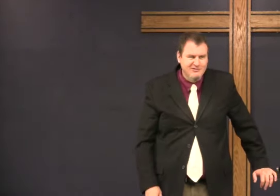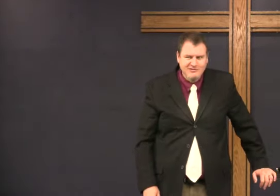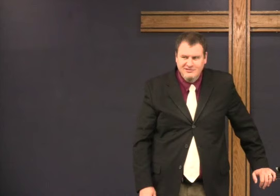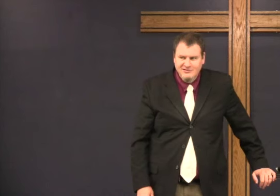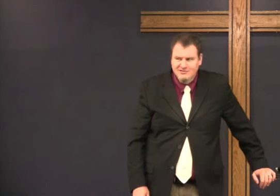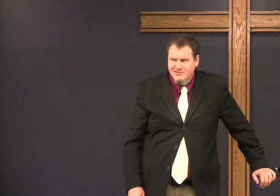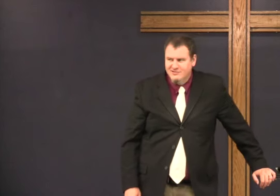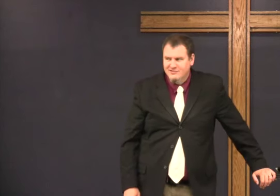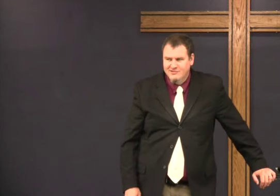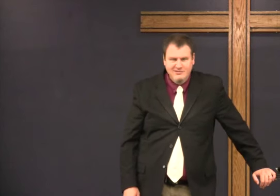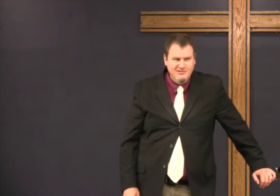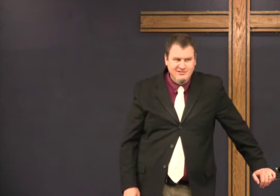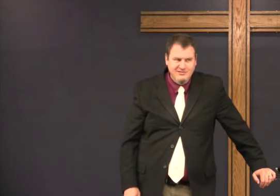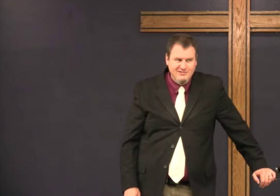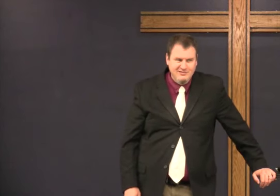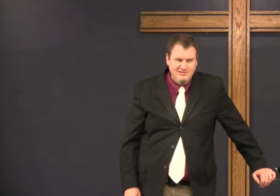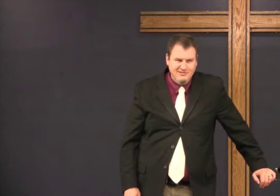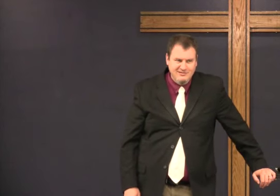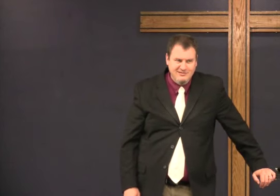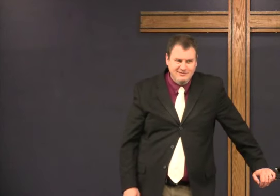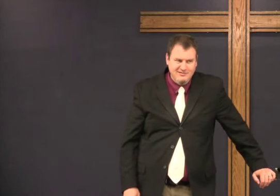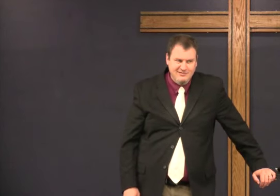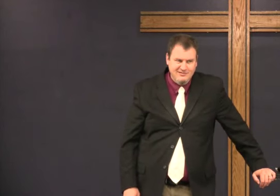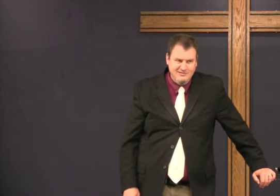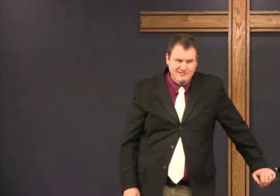Christians... Christianity is not a white...